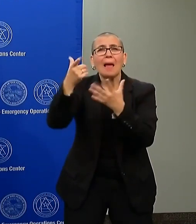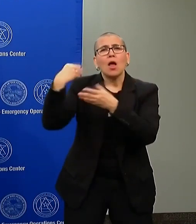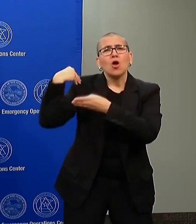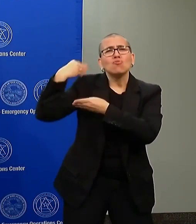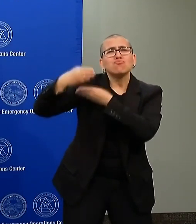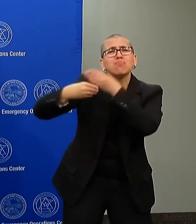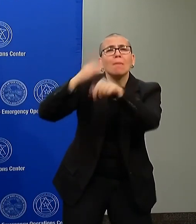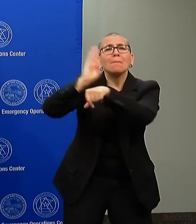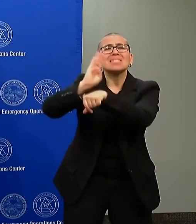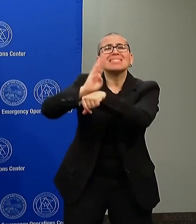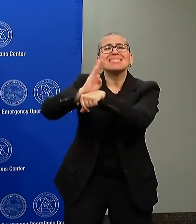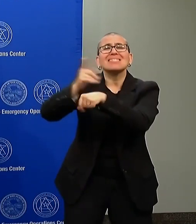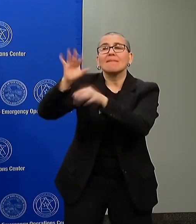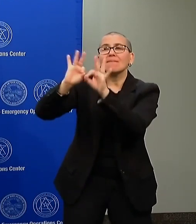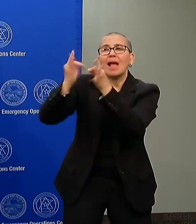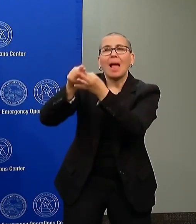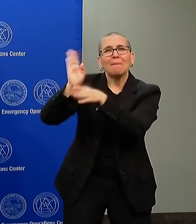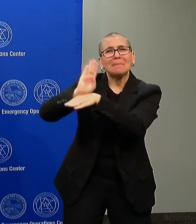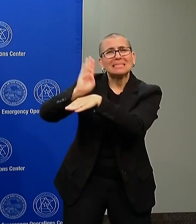destroyed